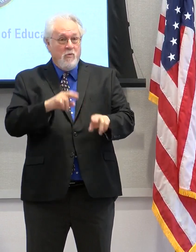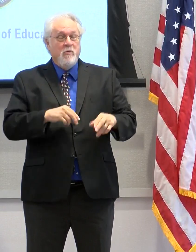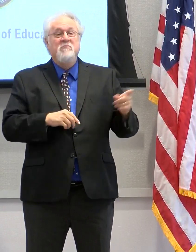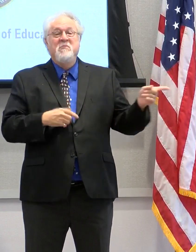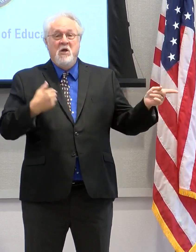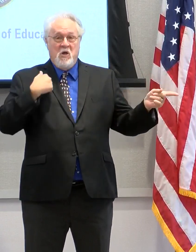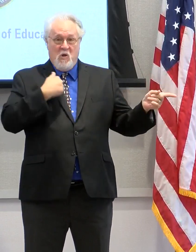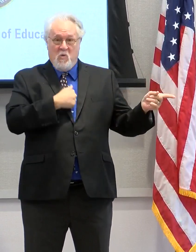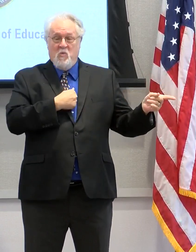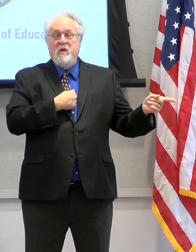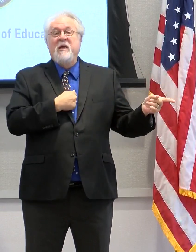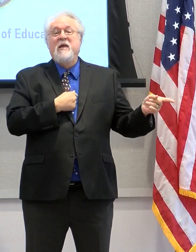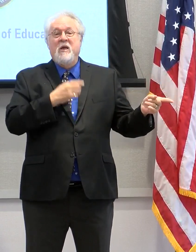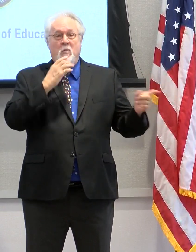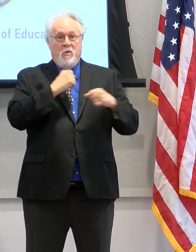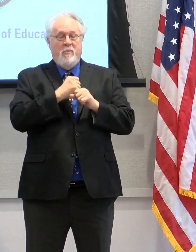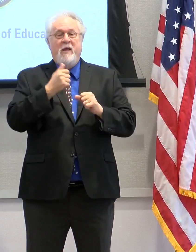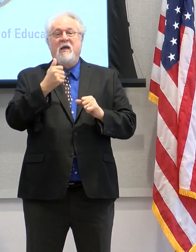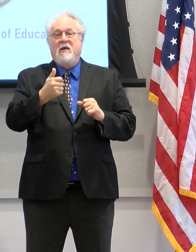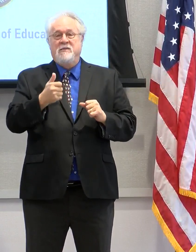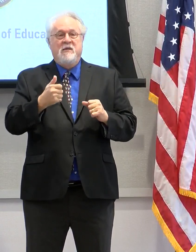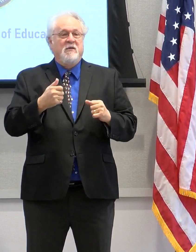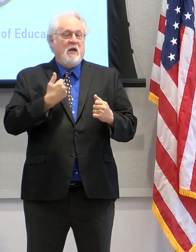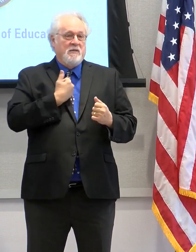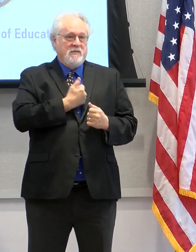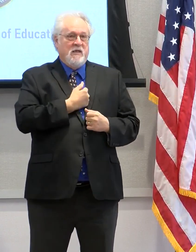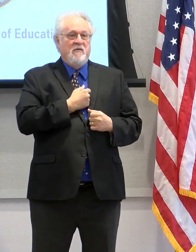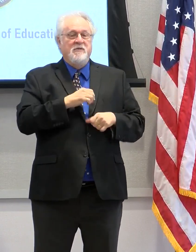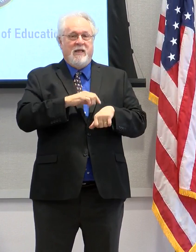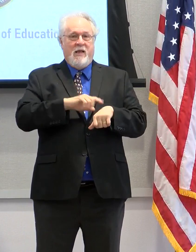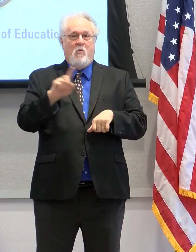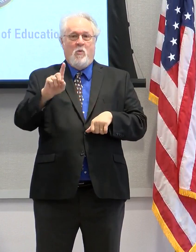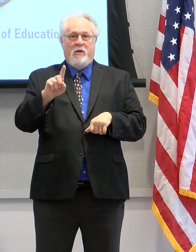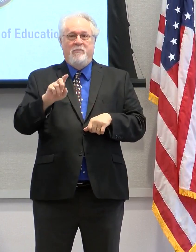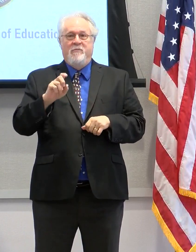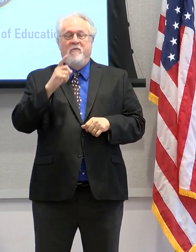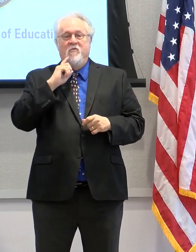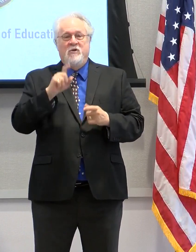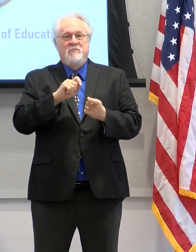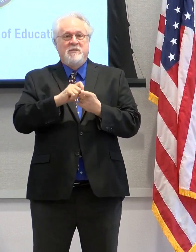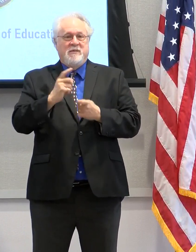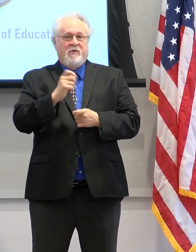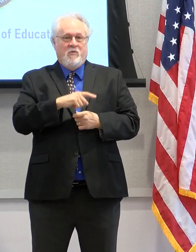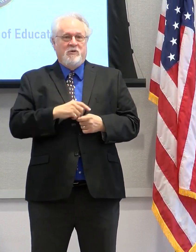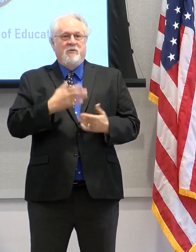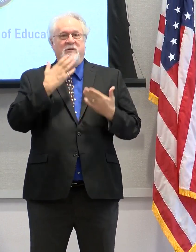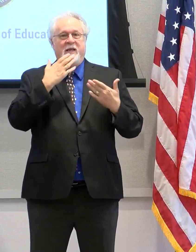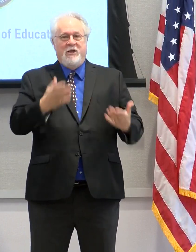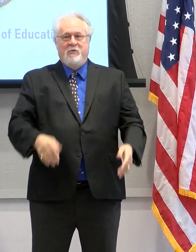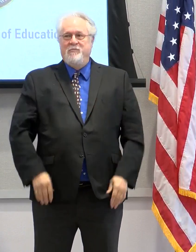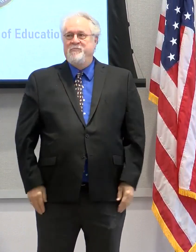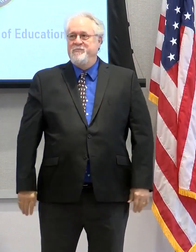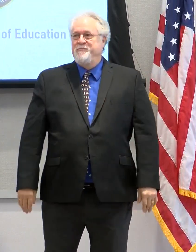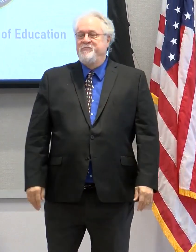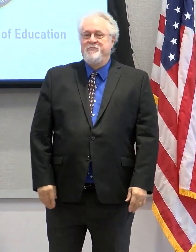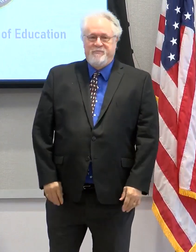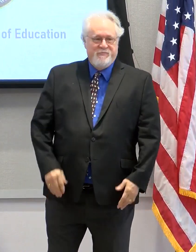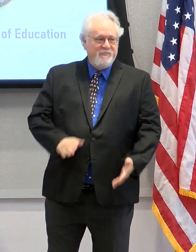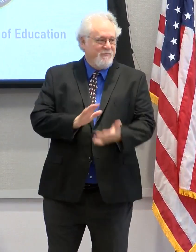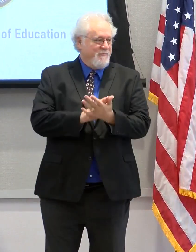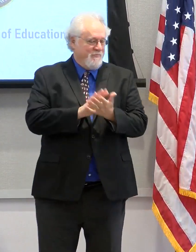We as a core team will make ourselves available to you at a one P.M. session for specific questions about the report. Thank you for joining us.